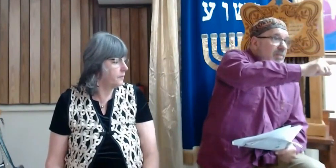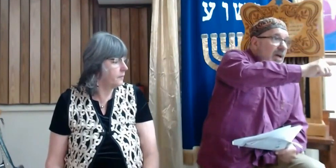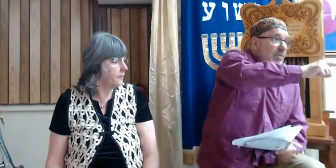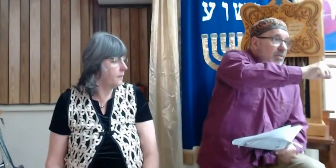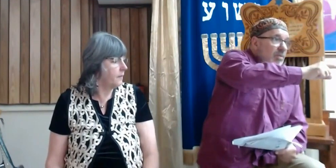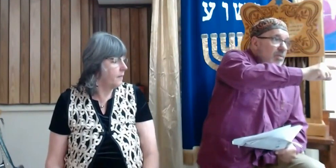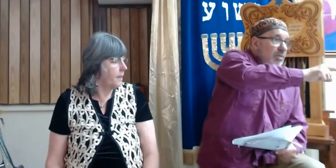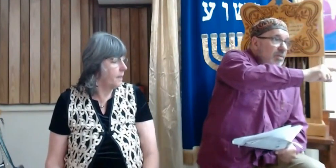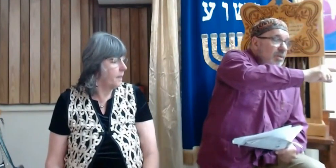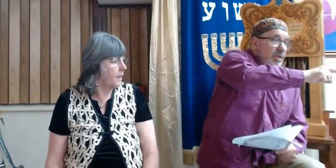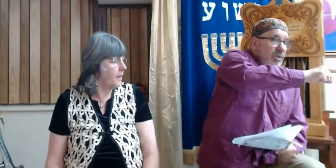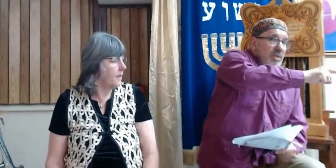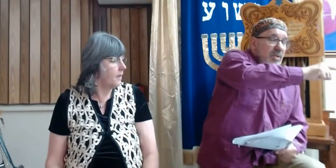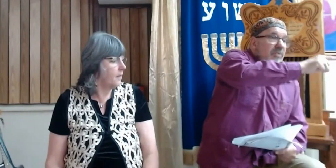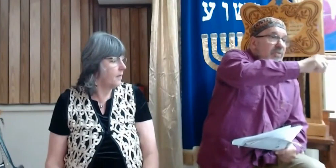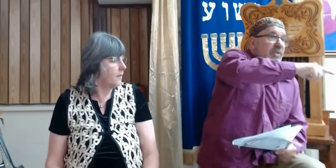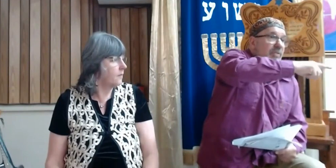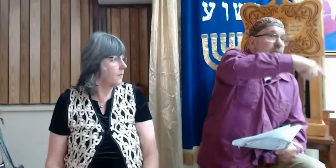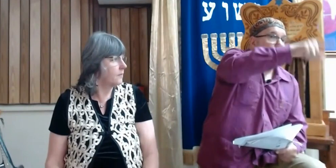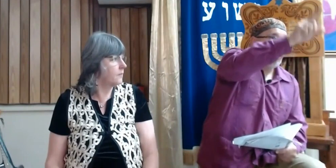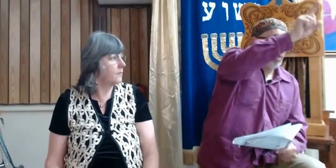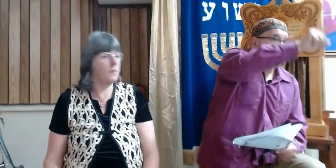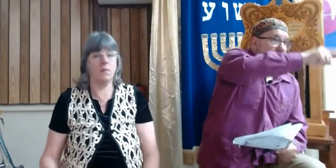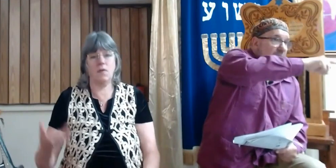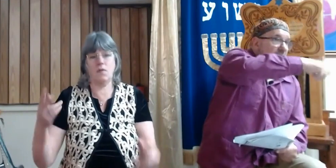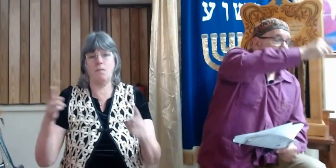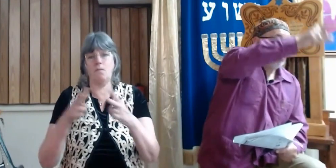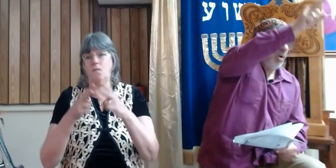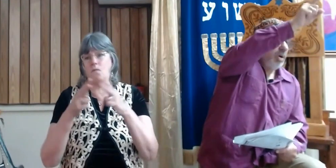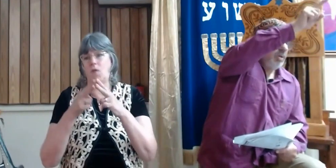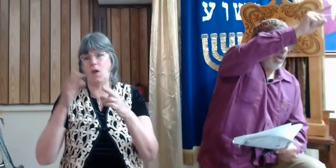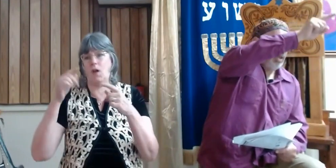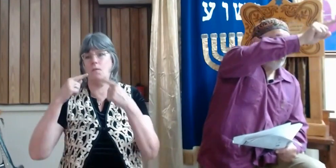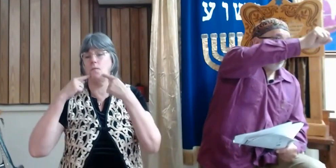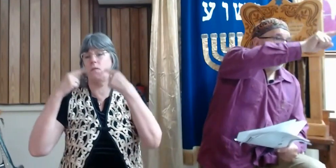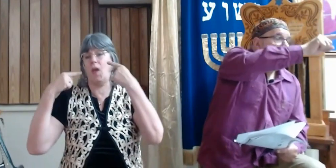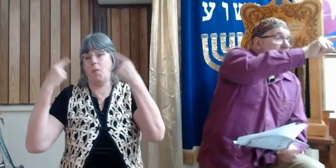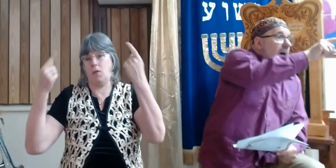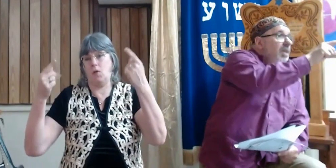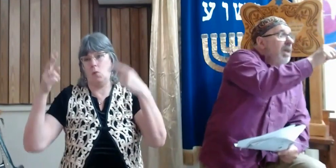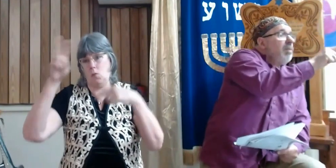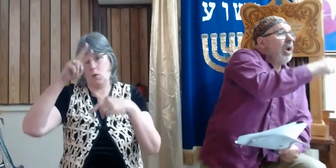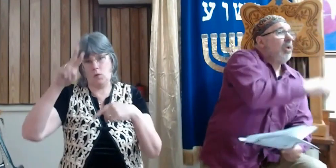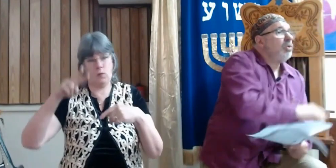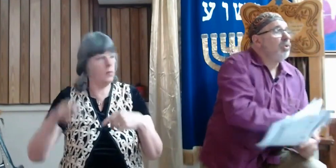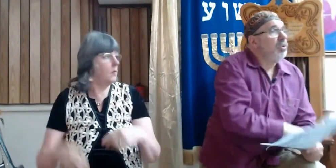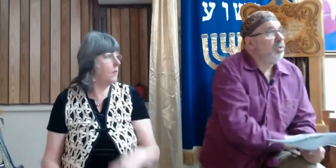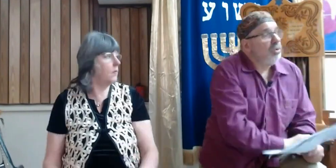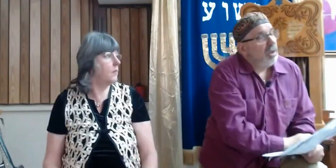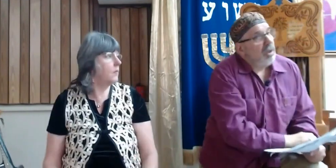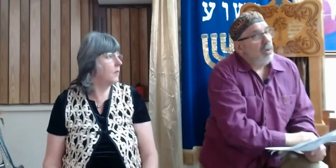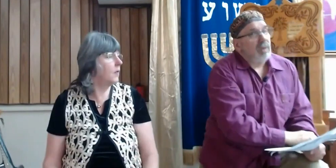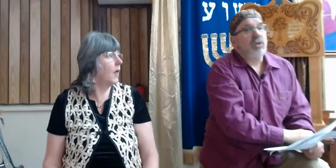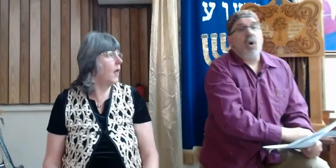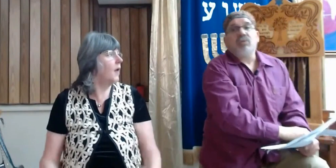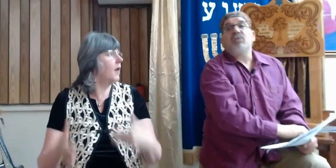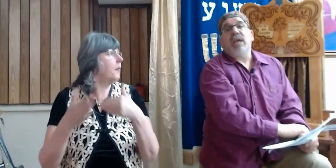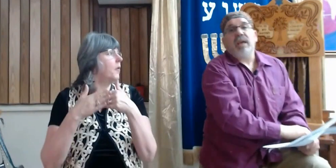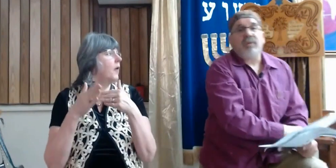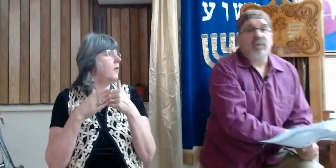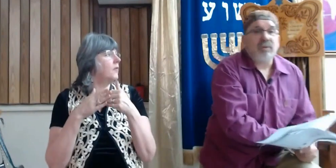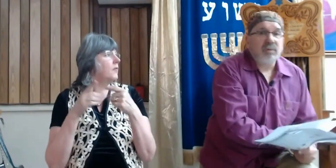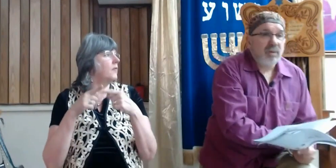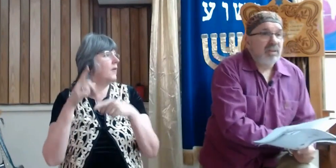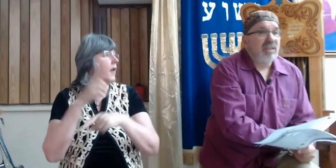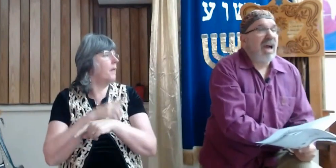They came down. You know, there's some very famous roads there. So, they came down. And they came close to what's called